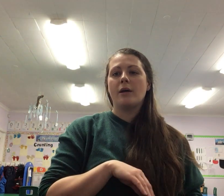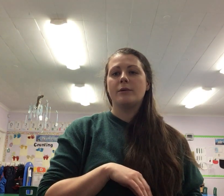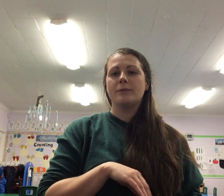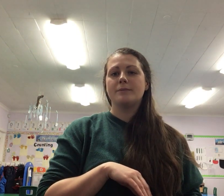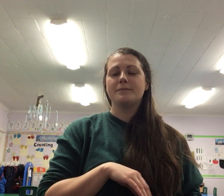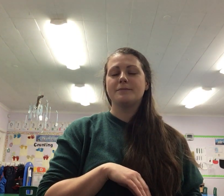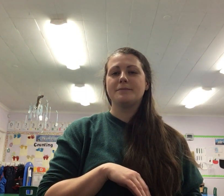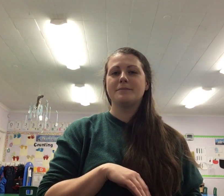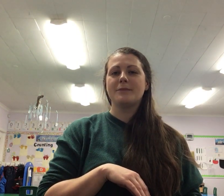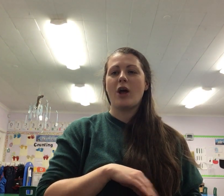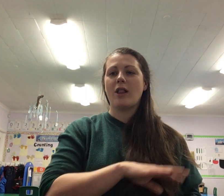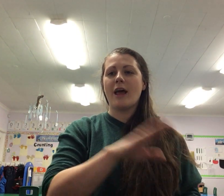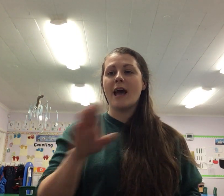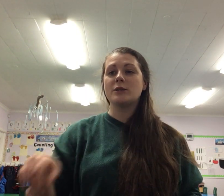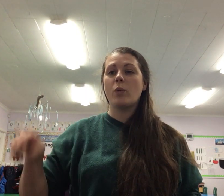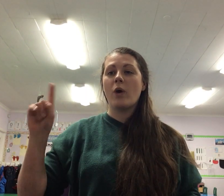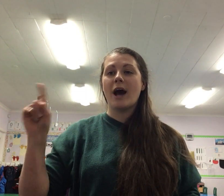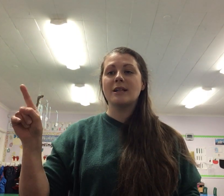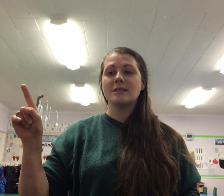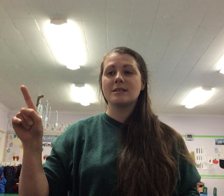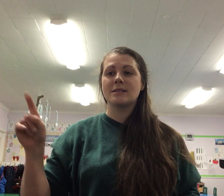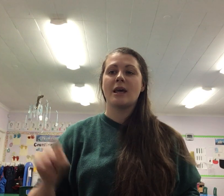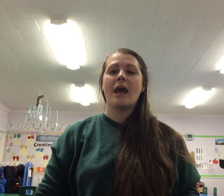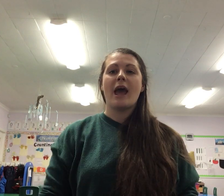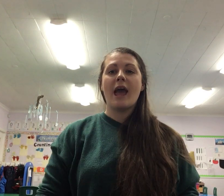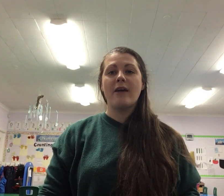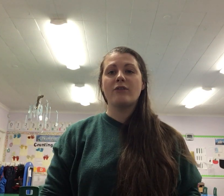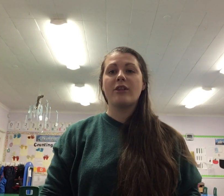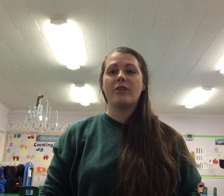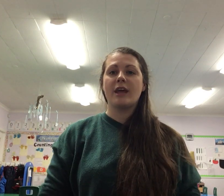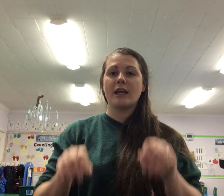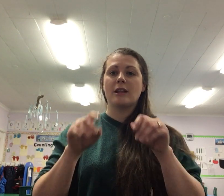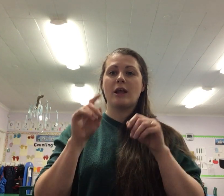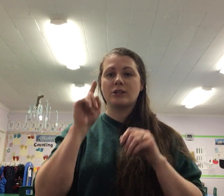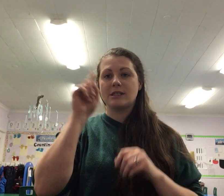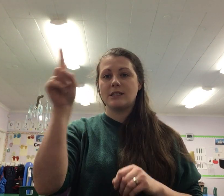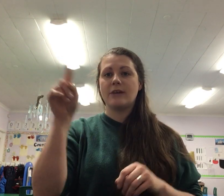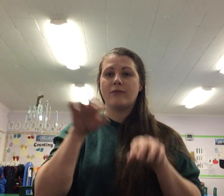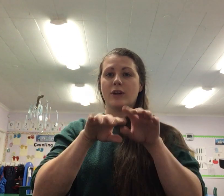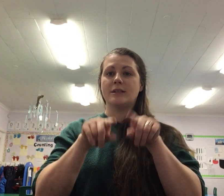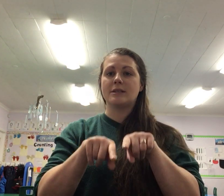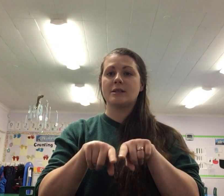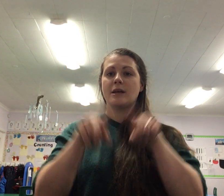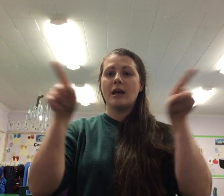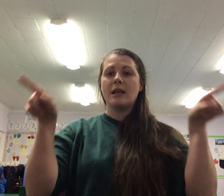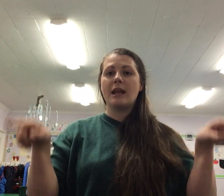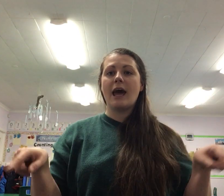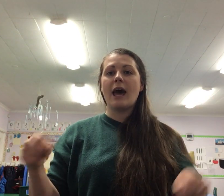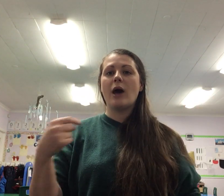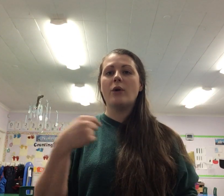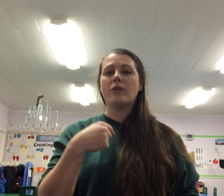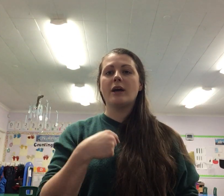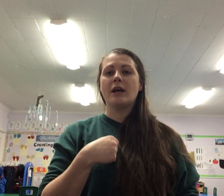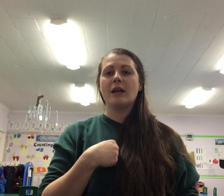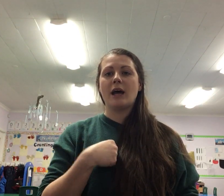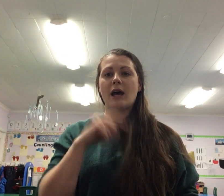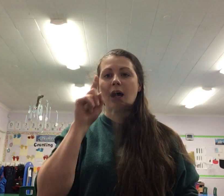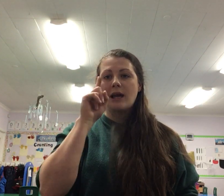All at once, everything's different, now that I